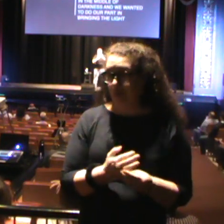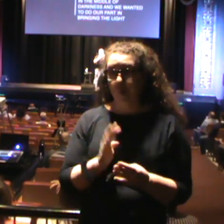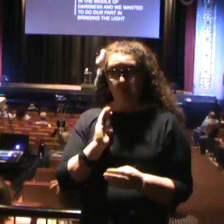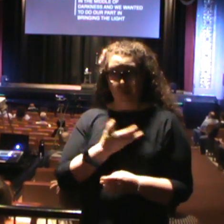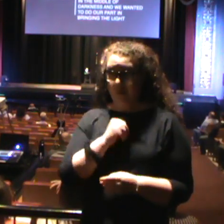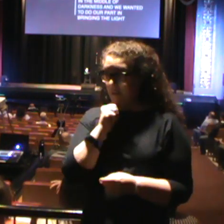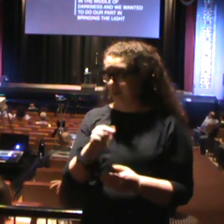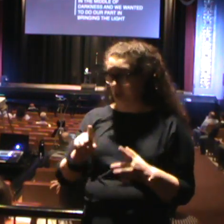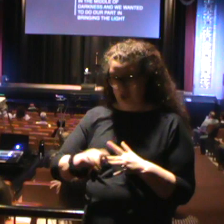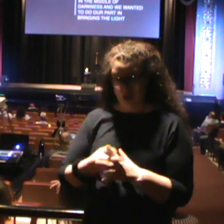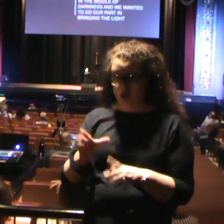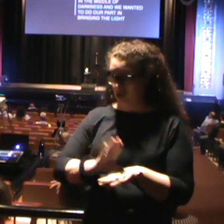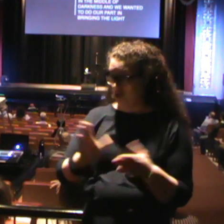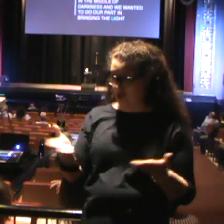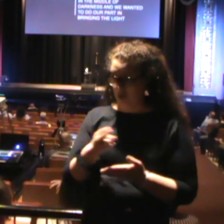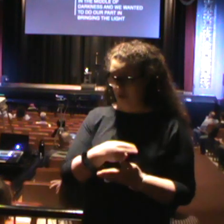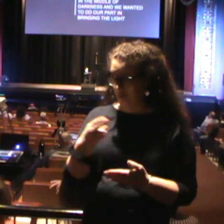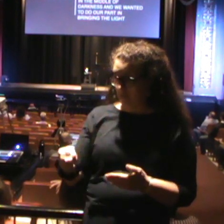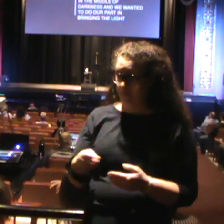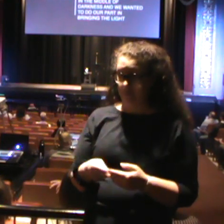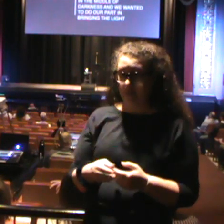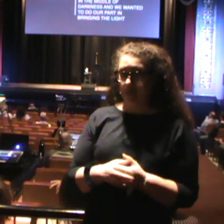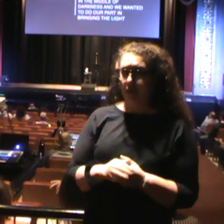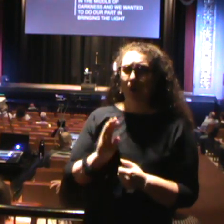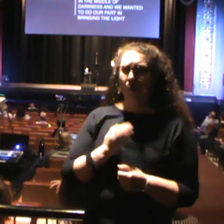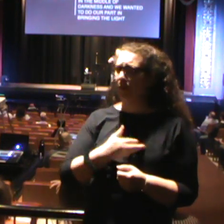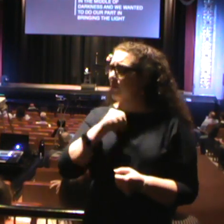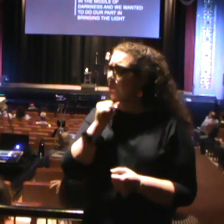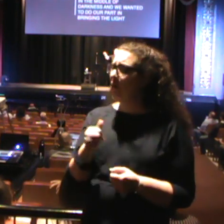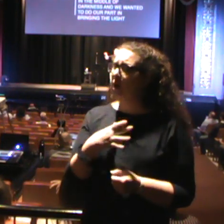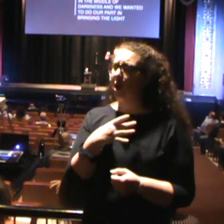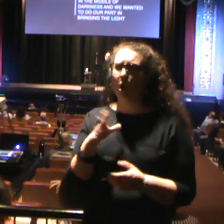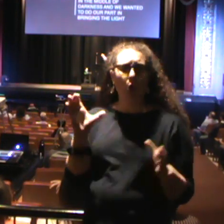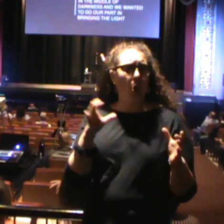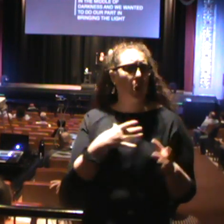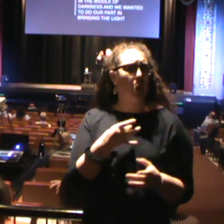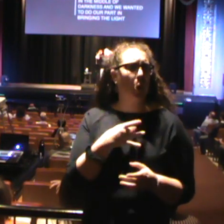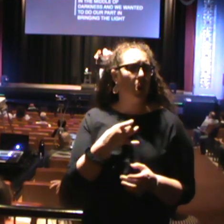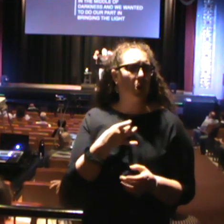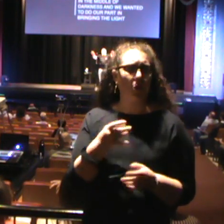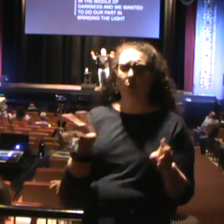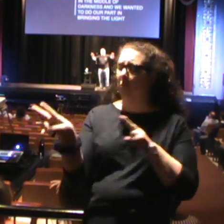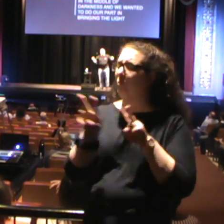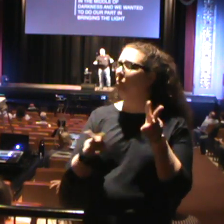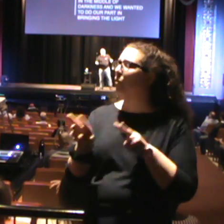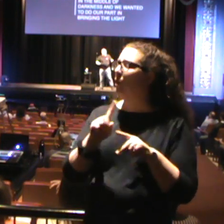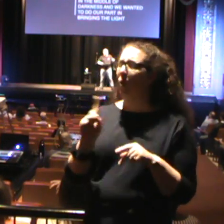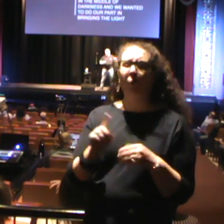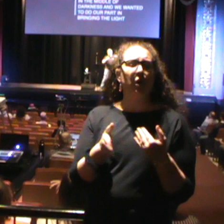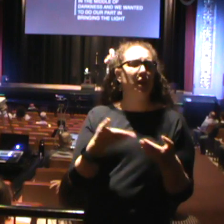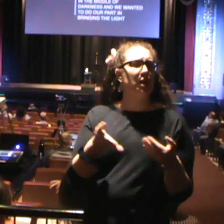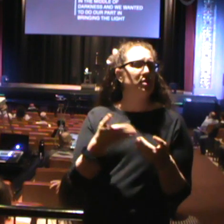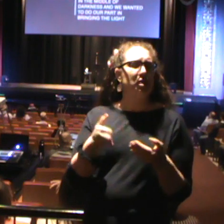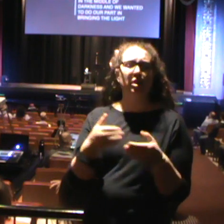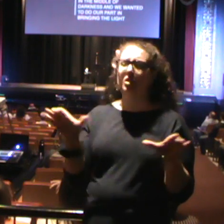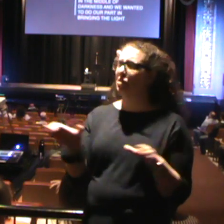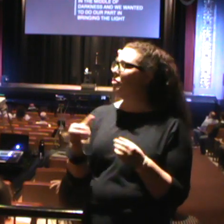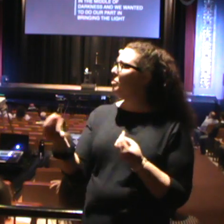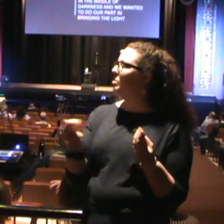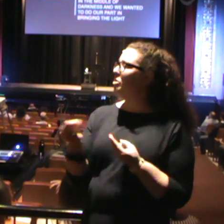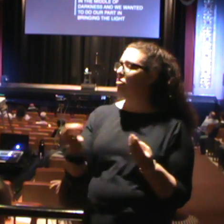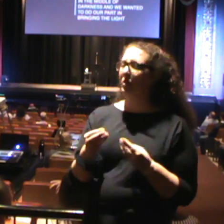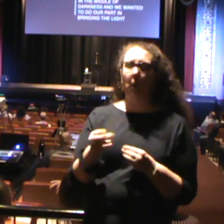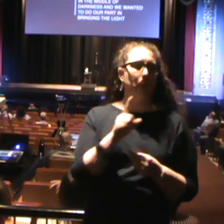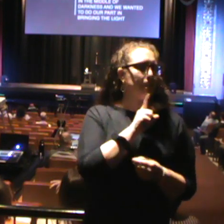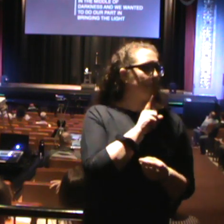When we started Beacon Hill, we didn't look for one of the easiest places to do ministry. We didn't say, look, I want to go